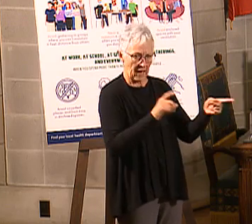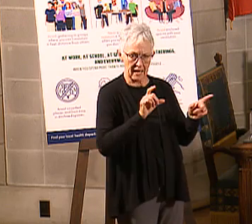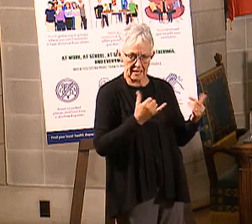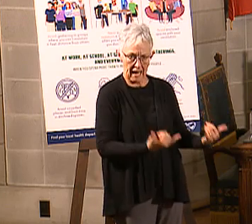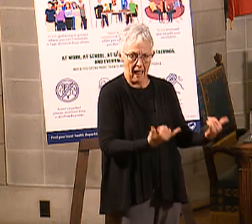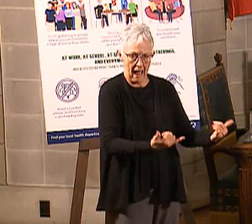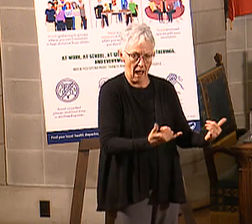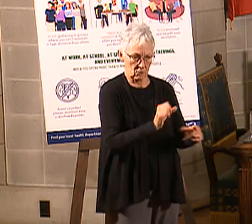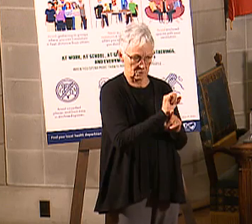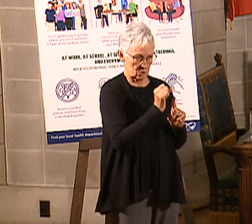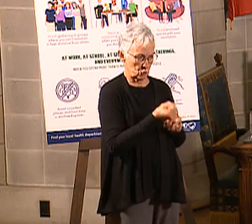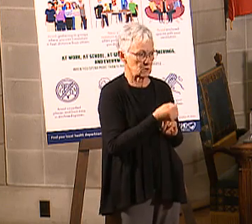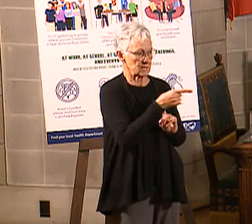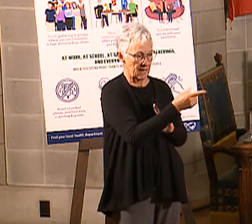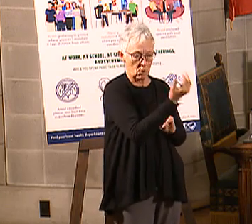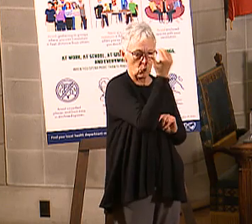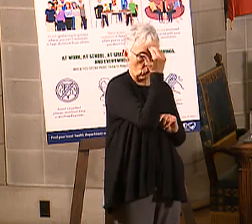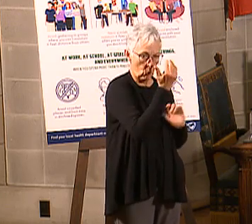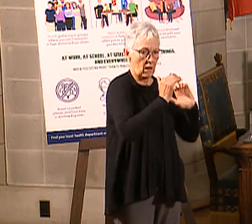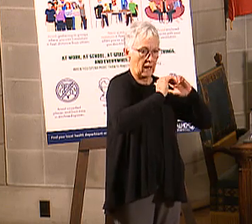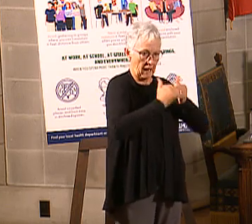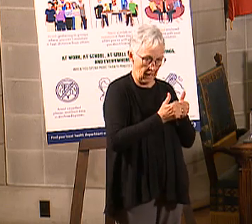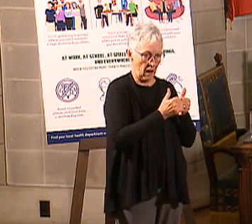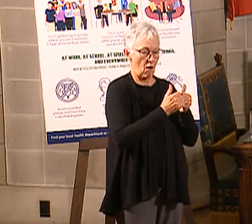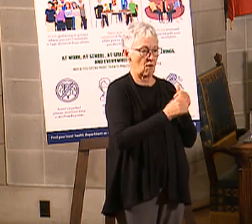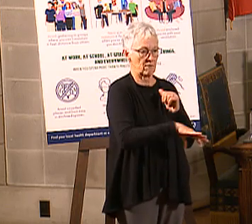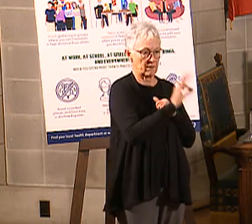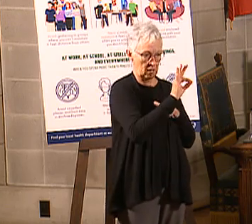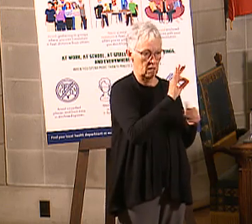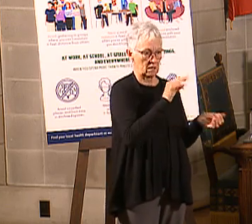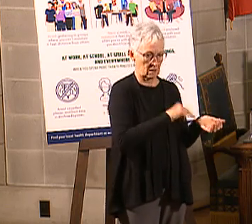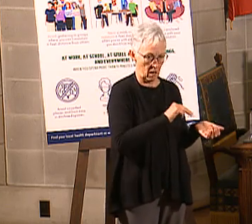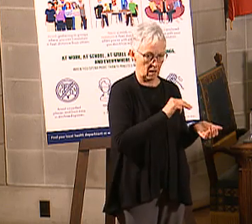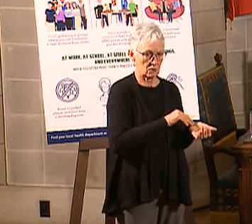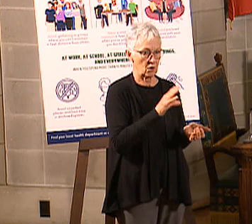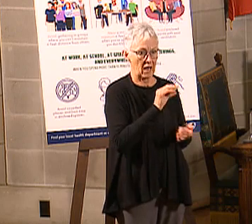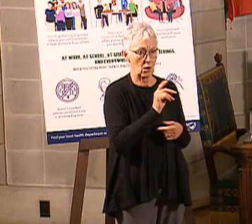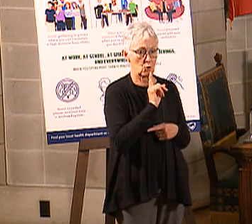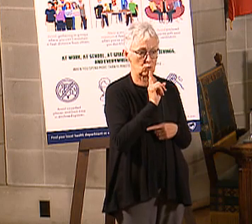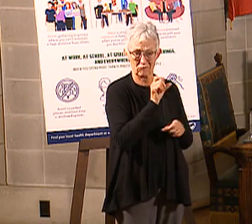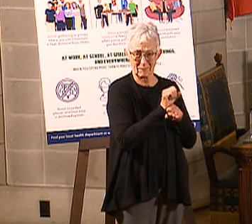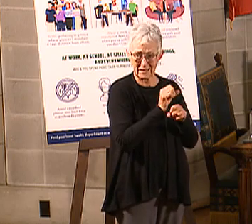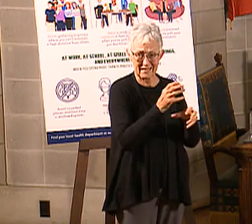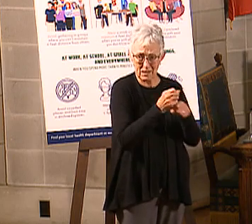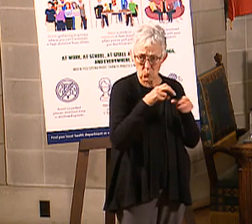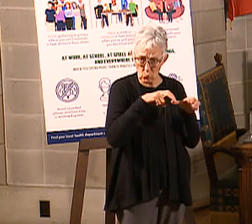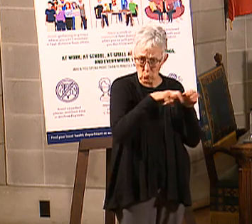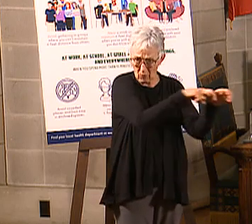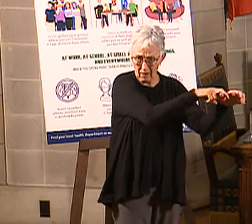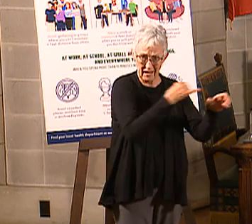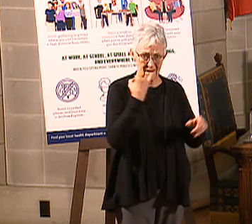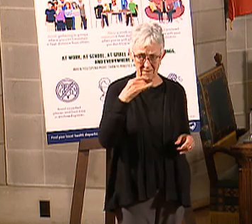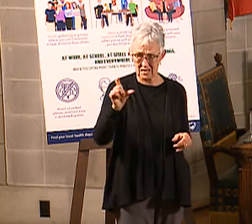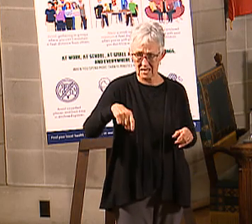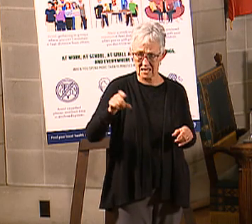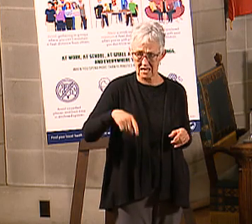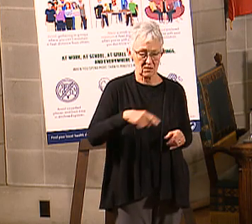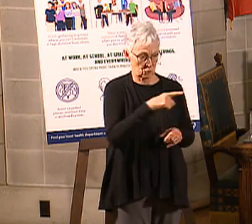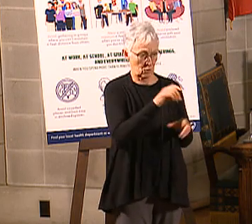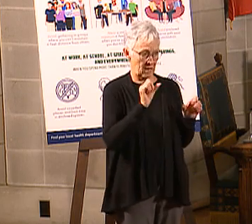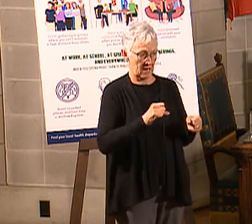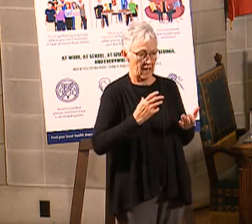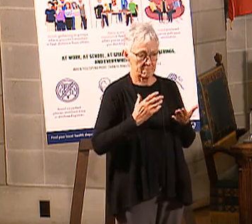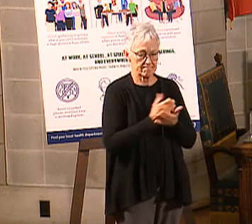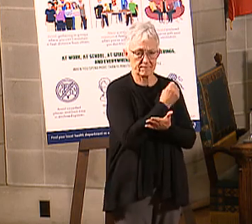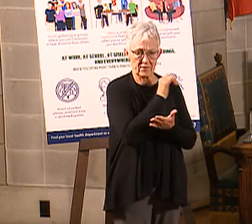know how to find a doctor, know how to get to a doctor, literally get a ride there if they need it, so that they can actually fully use the benefit.